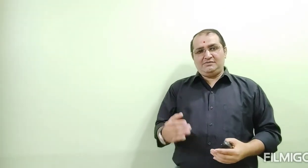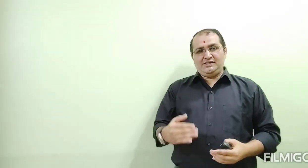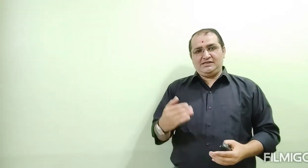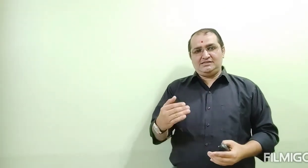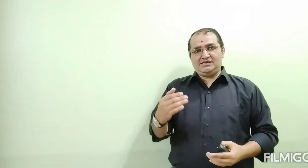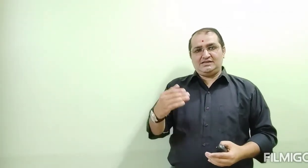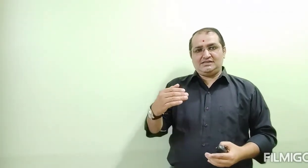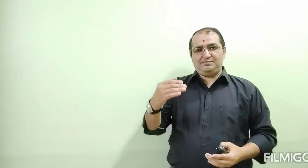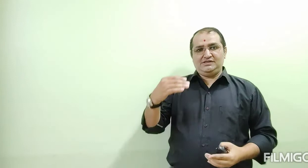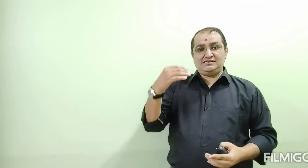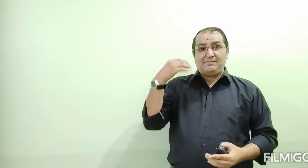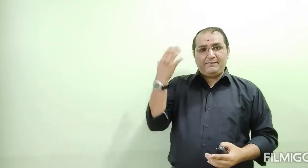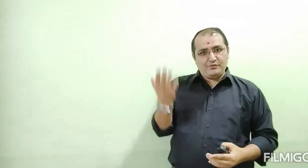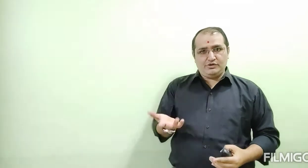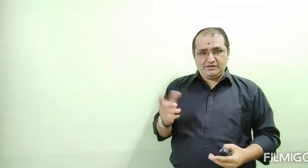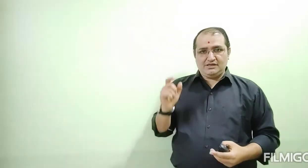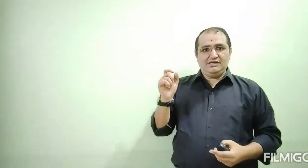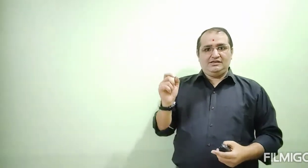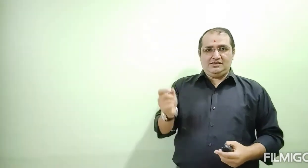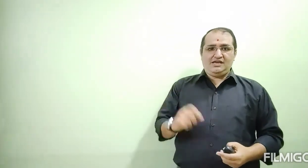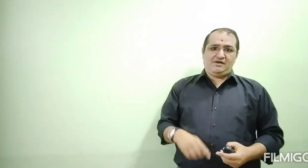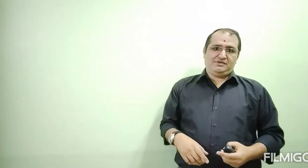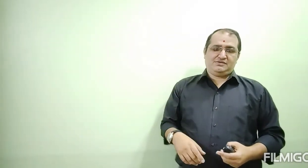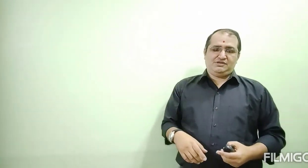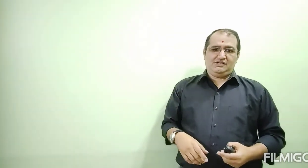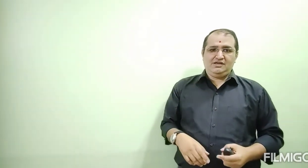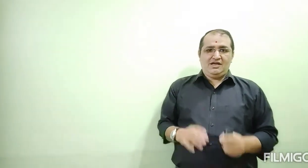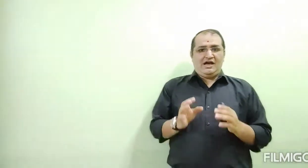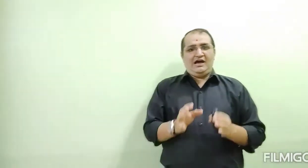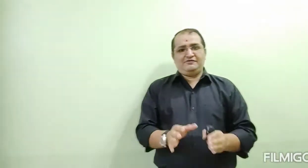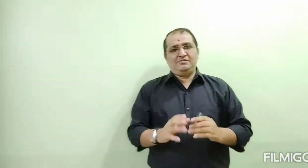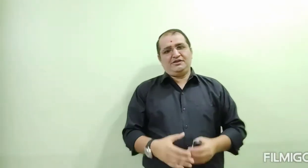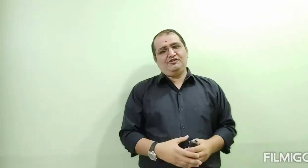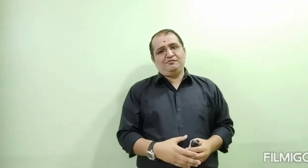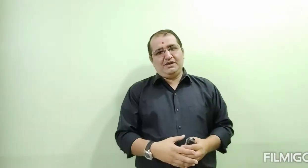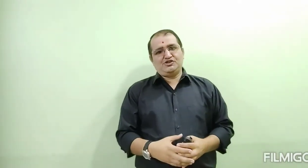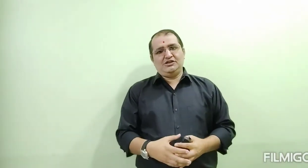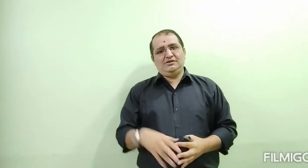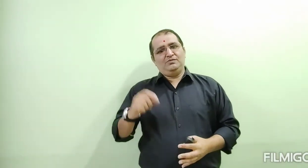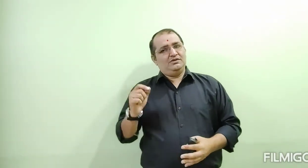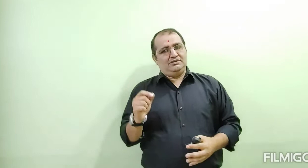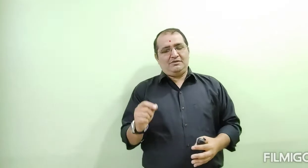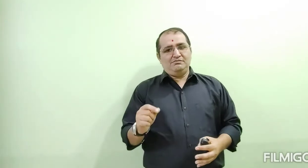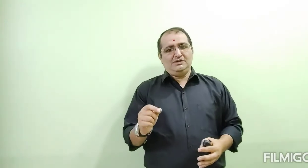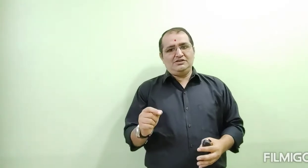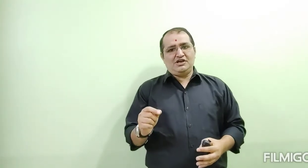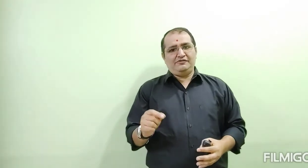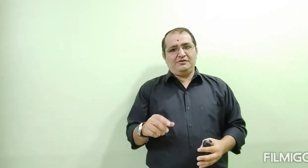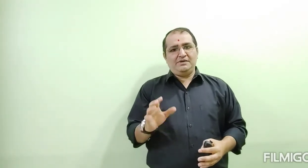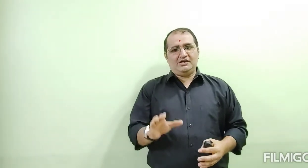step up. After the battle of Plashi, Meir Jafar became